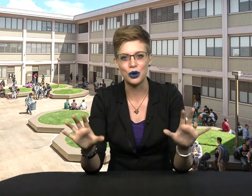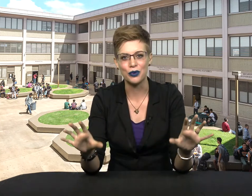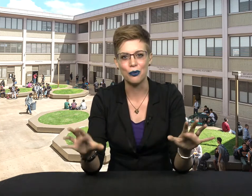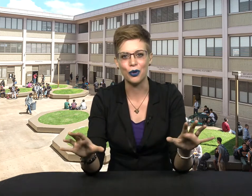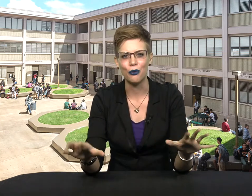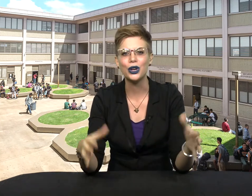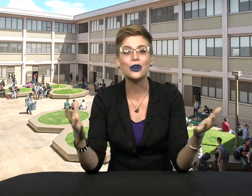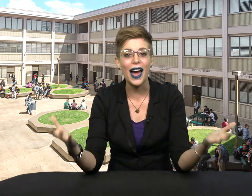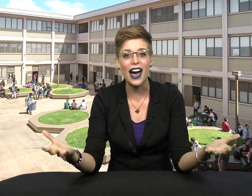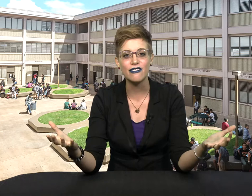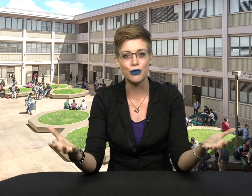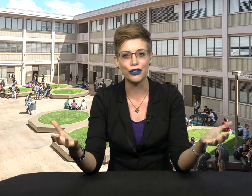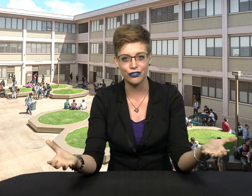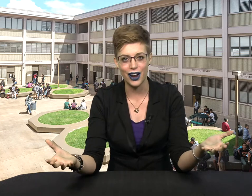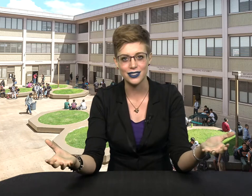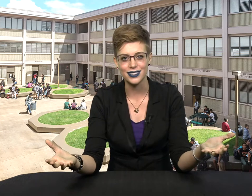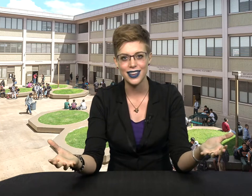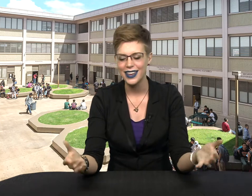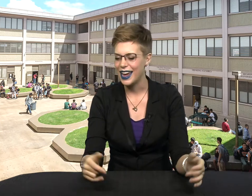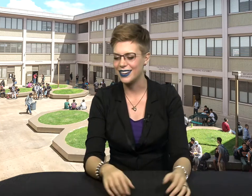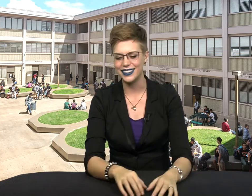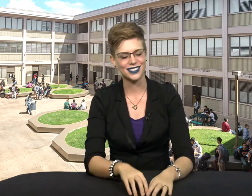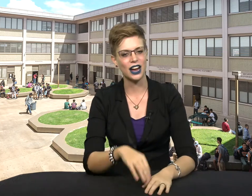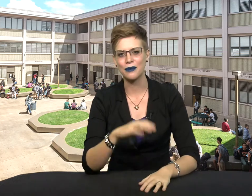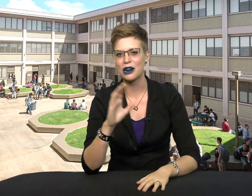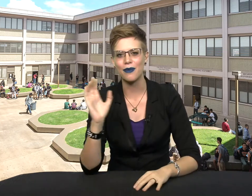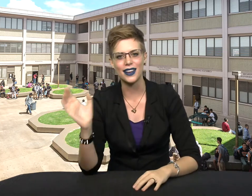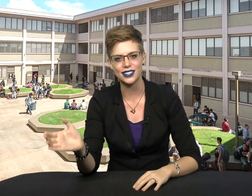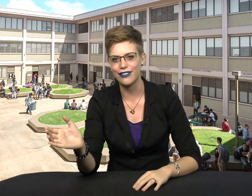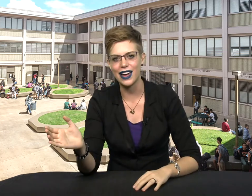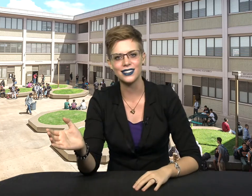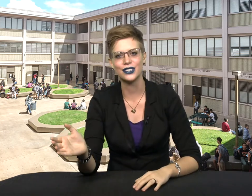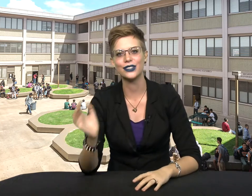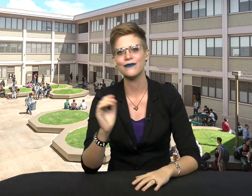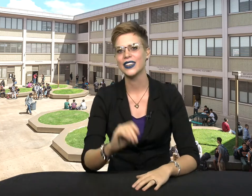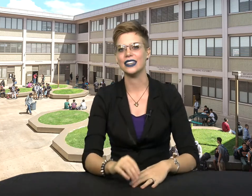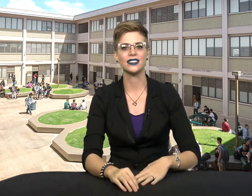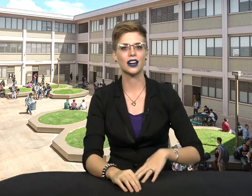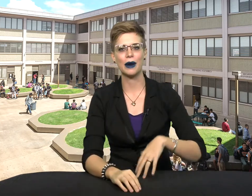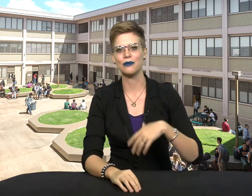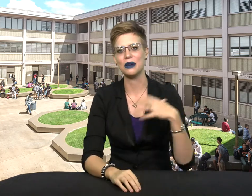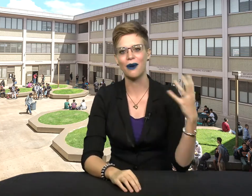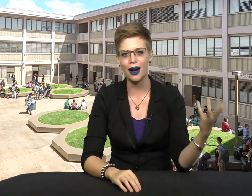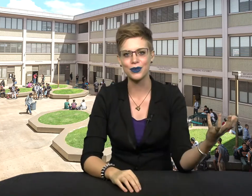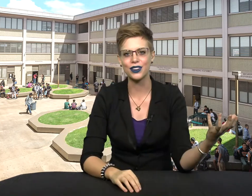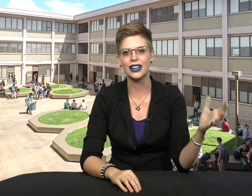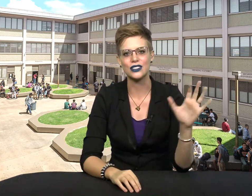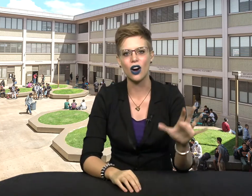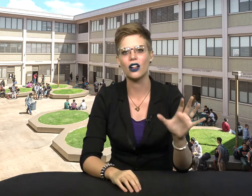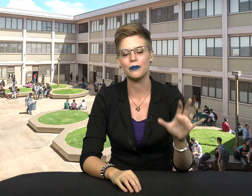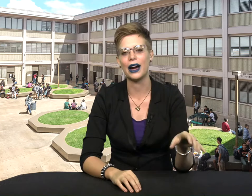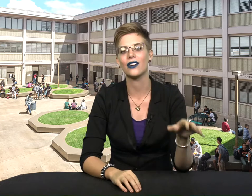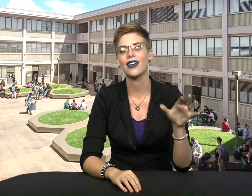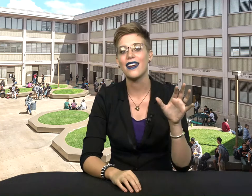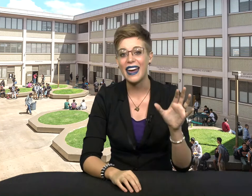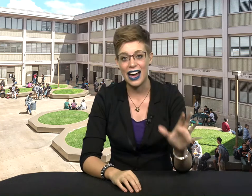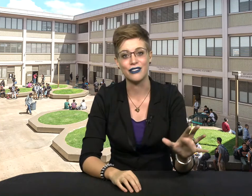people. When you have more friends. It's not about a positive attitude. It's not about being popular. It's all about having